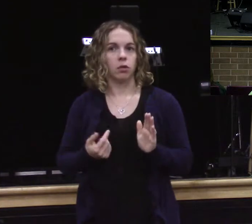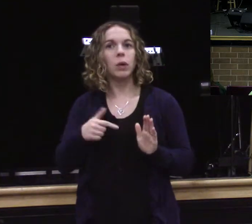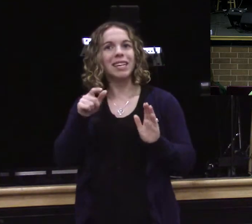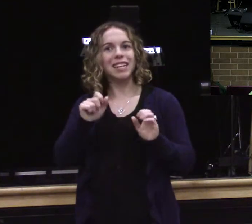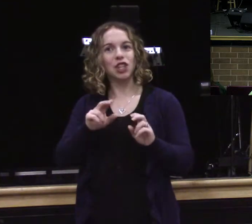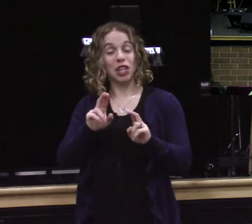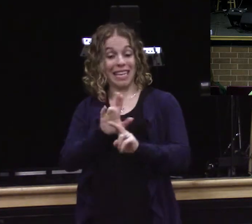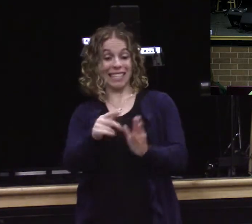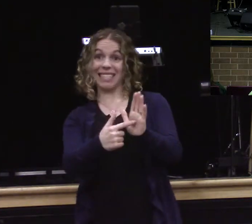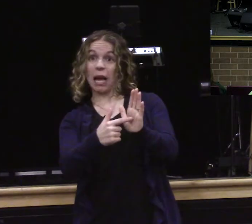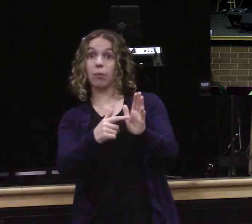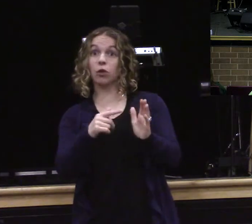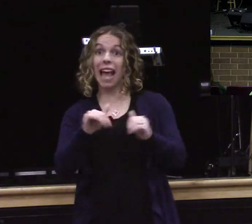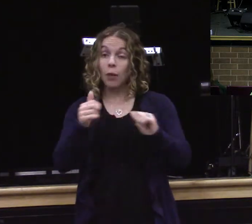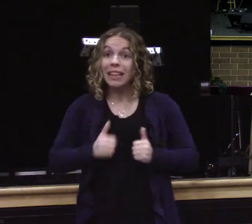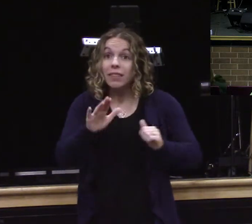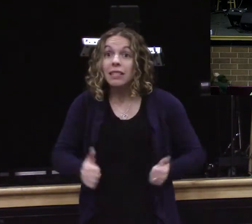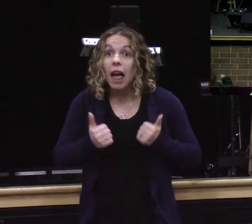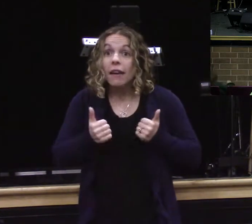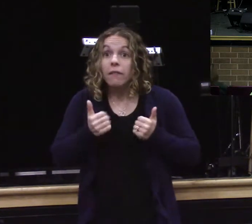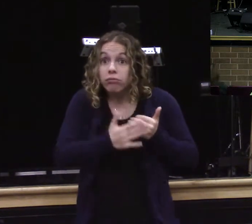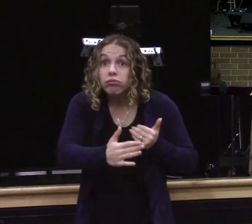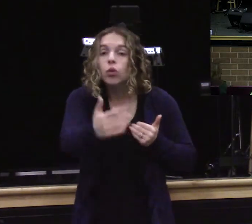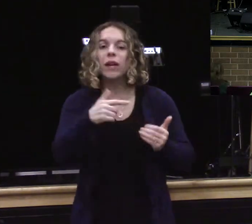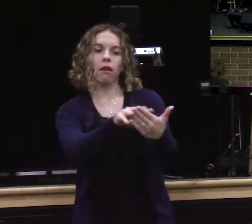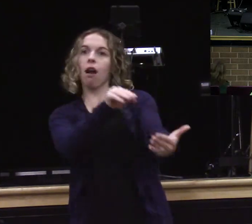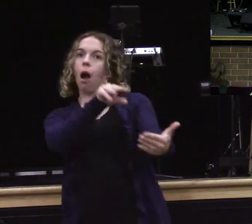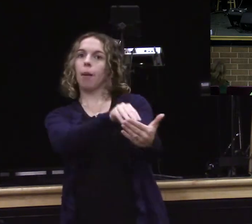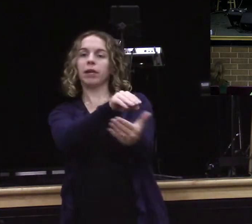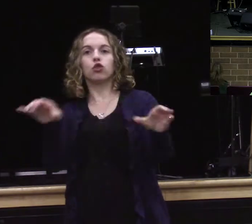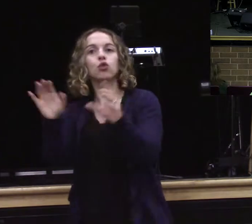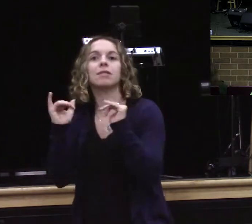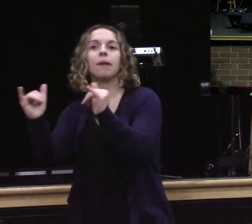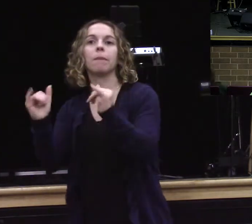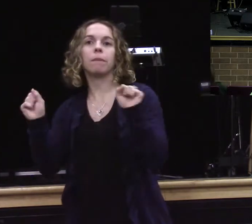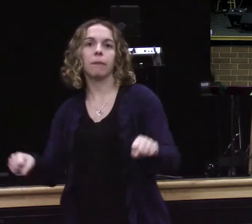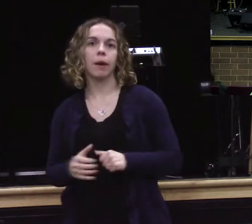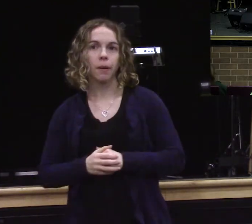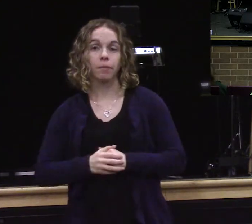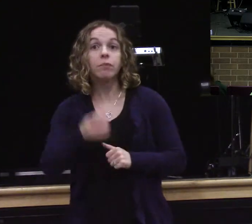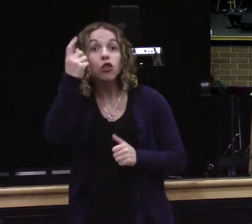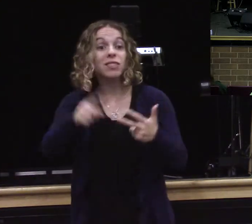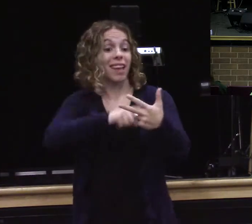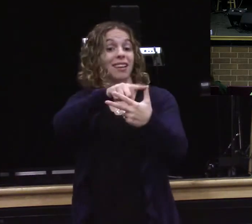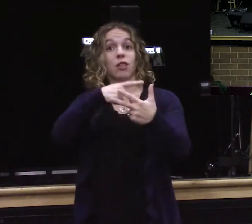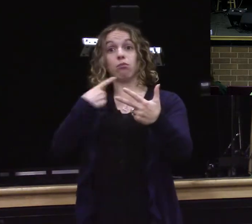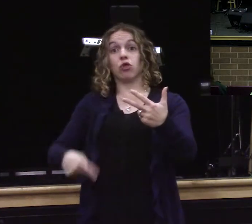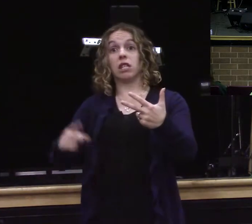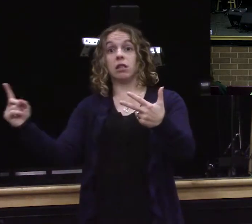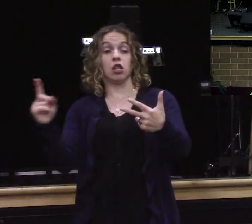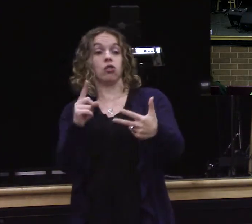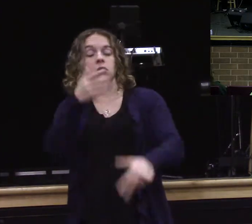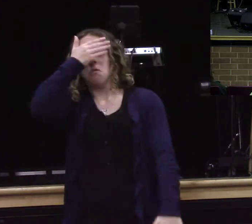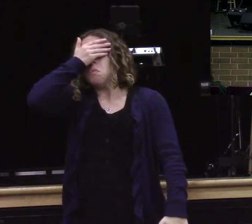this is a progression the first one looked and didn't see didn't allow himself to see the second one looked felt bad but left anyway